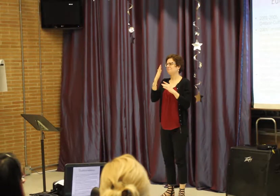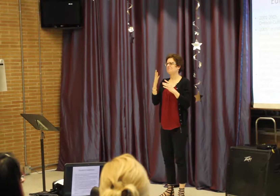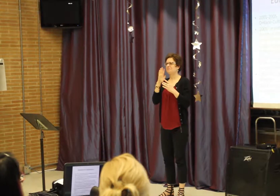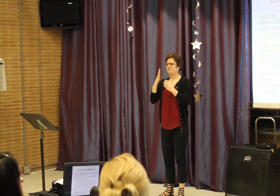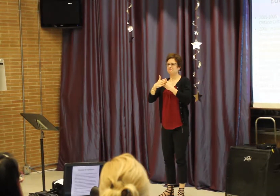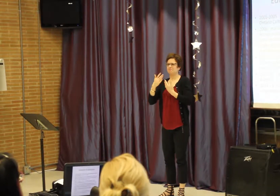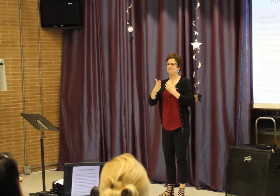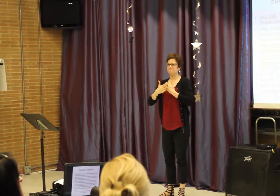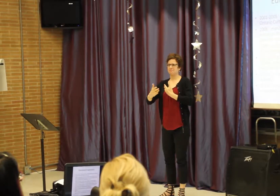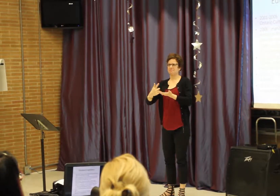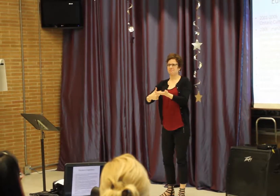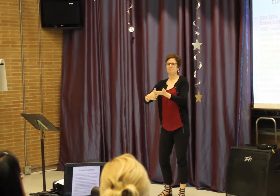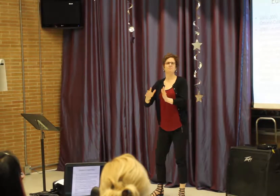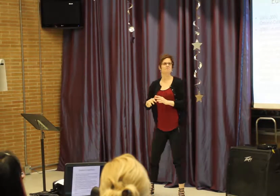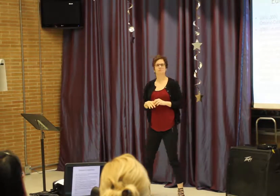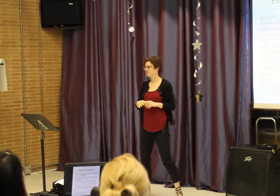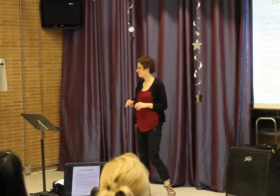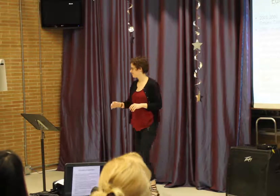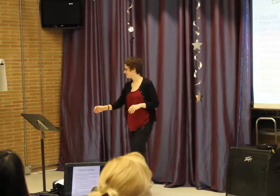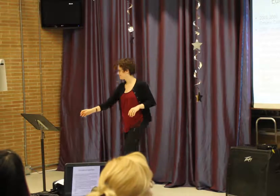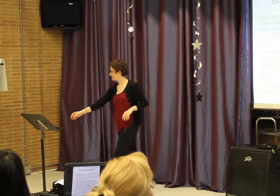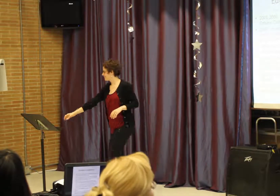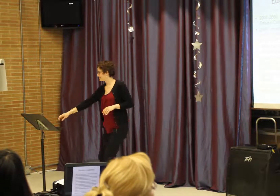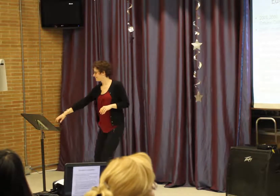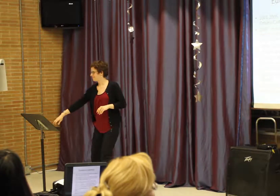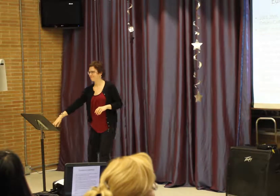little bit about my background, just so you can know who I am and where I've come from.